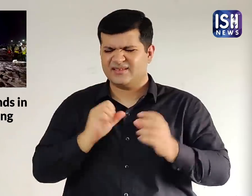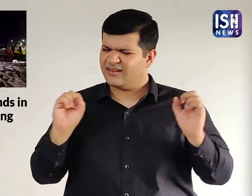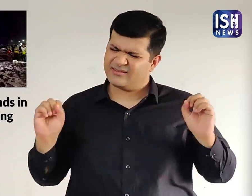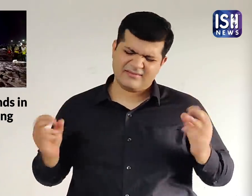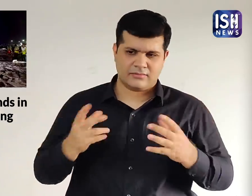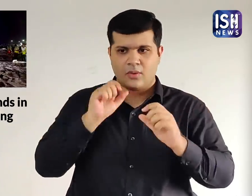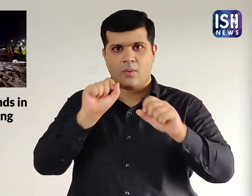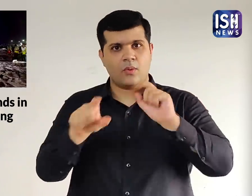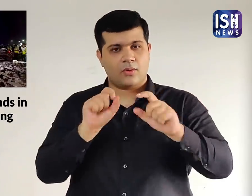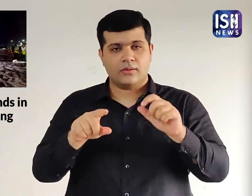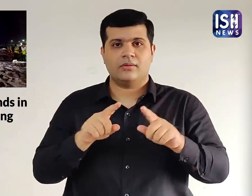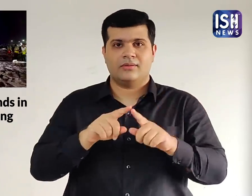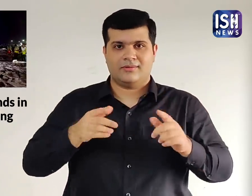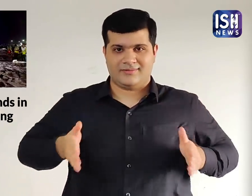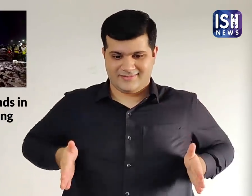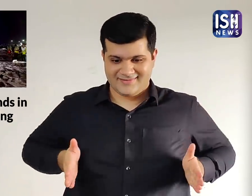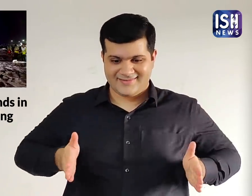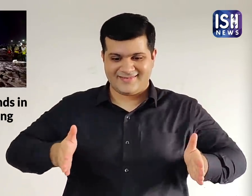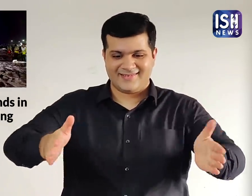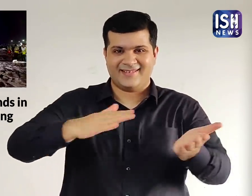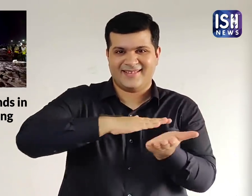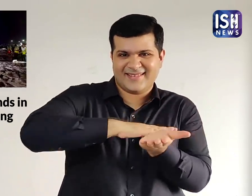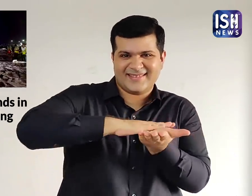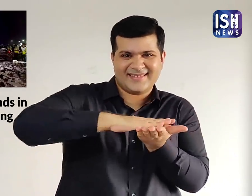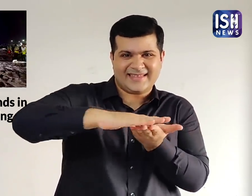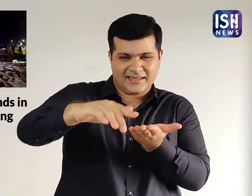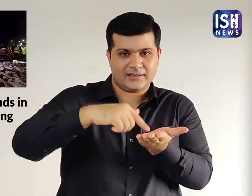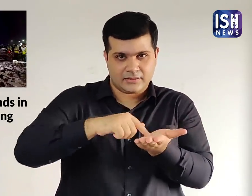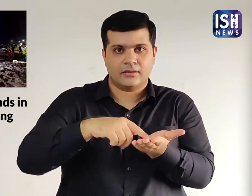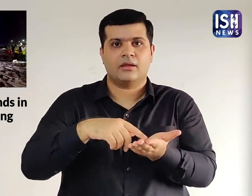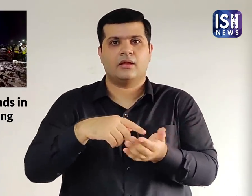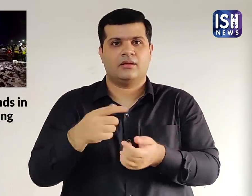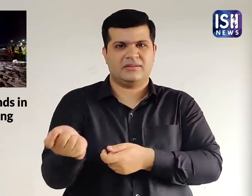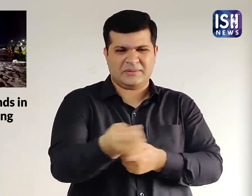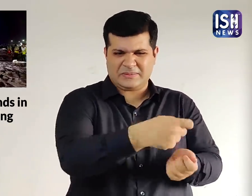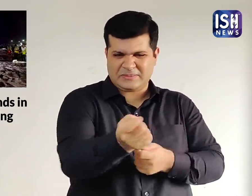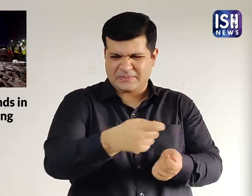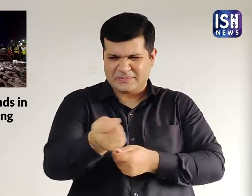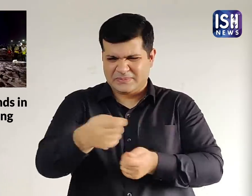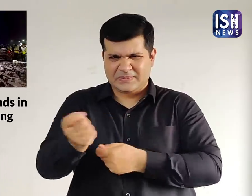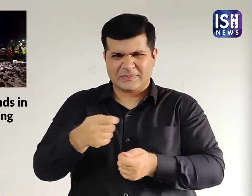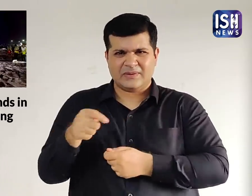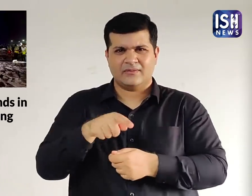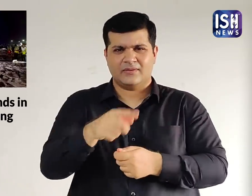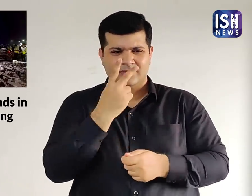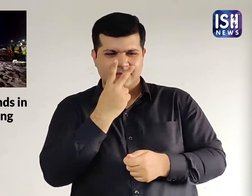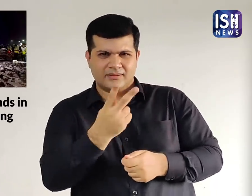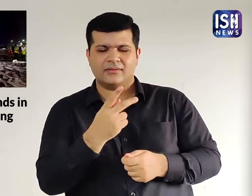Officials spread a kind of foam on the runway. It is similar to the foam created by shampoos and soaps.